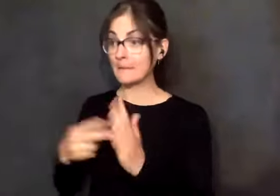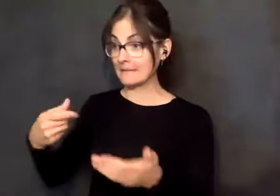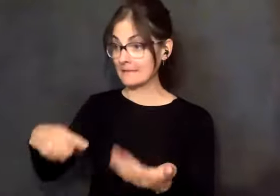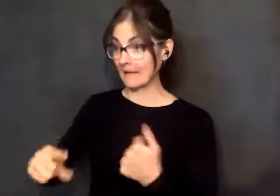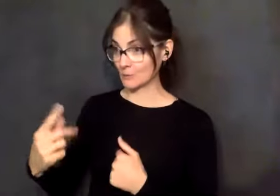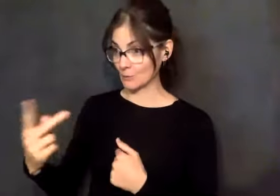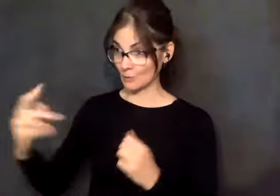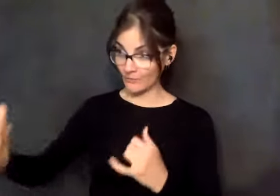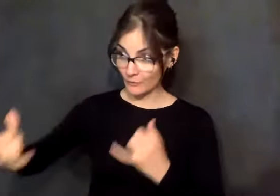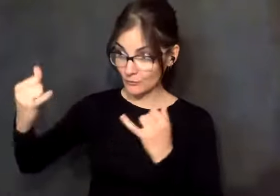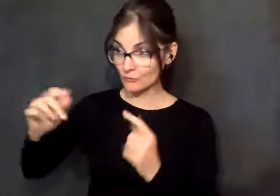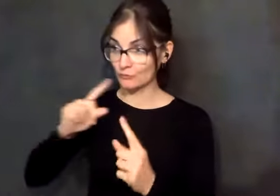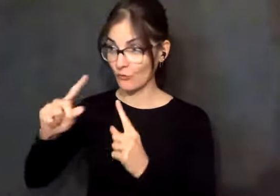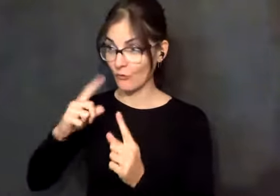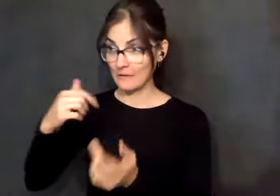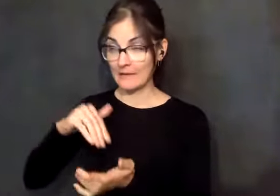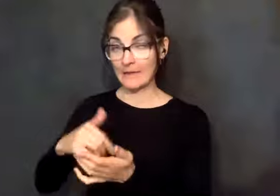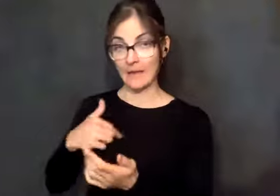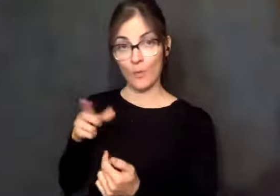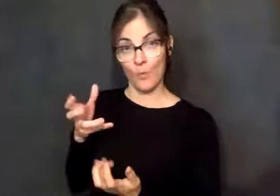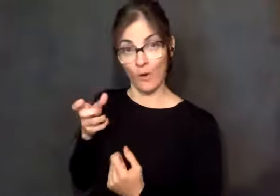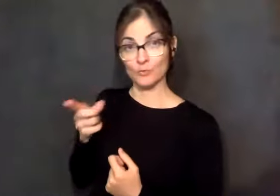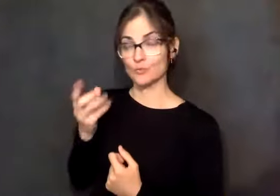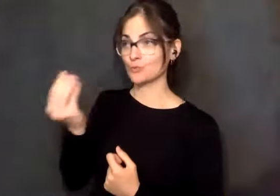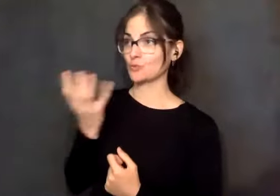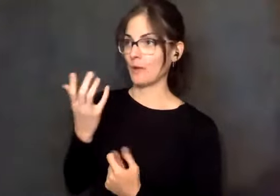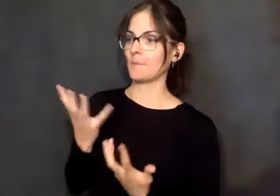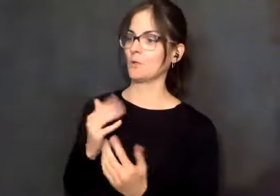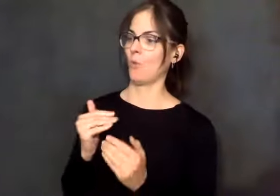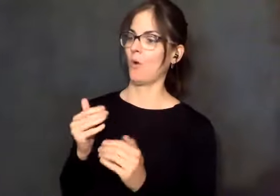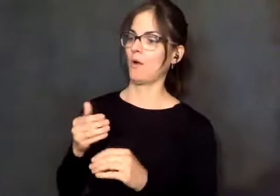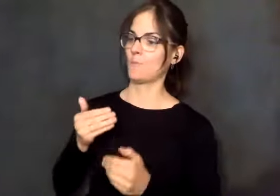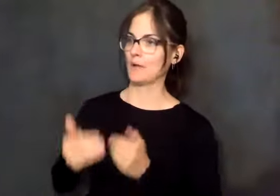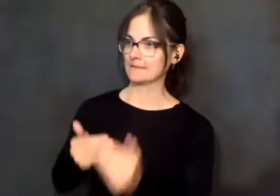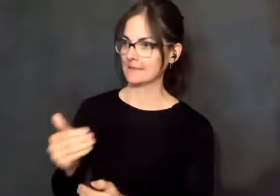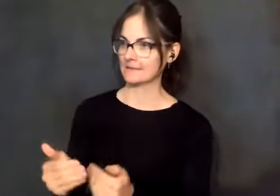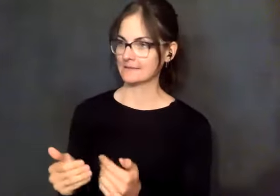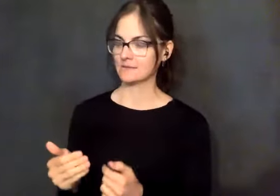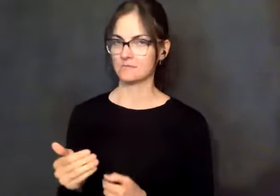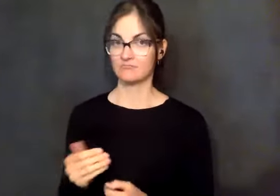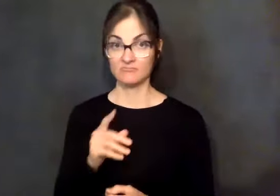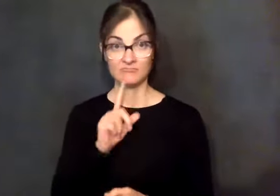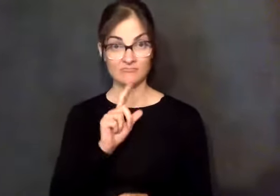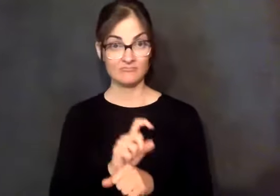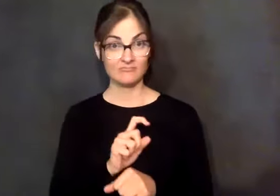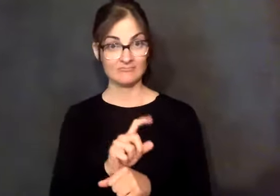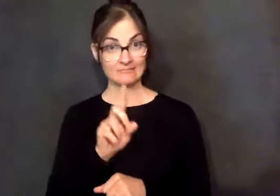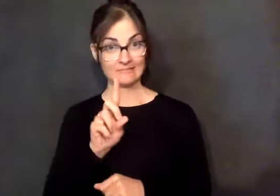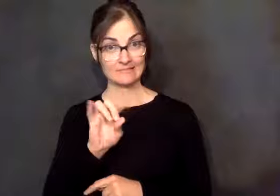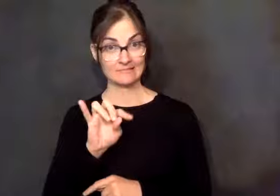take care of that. And when you call me next week, I want to know that some action has been taken. And so he went